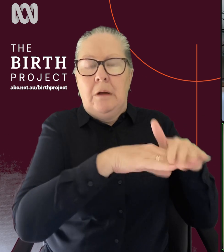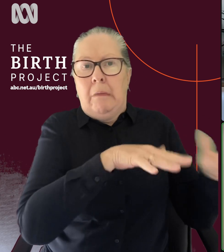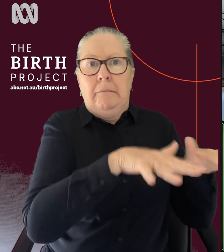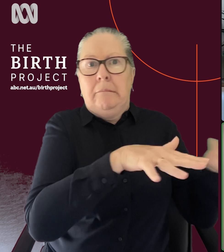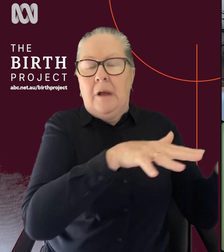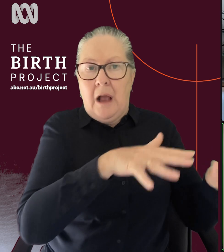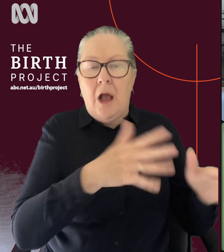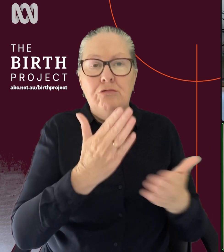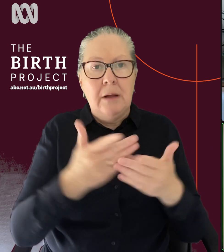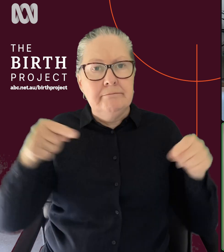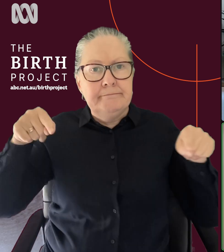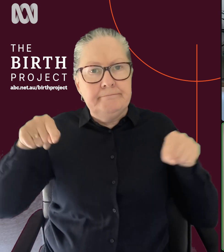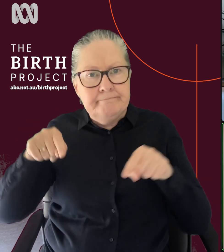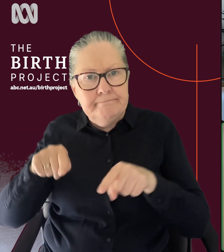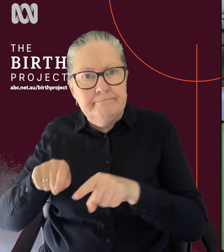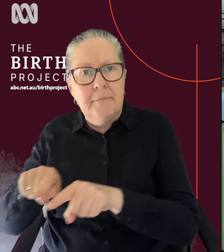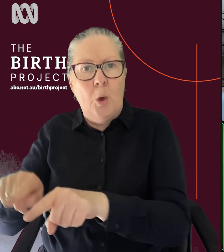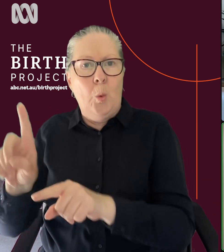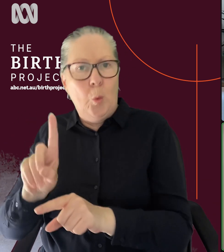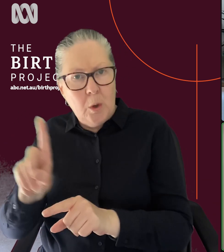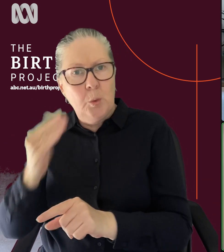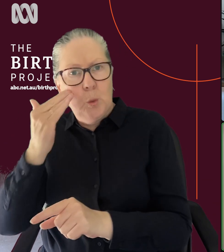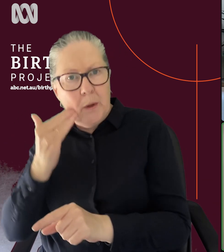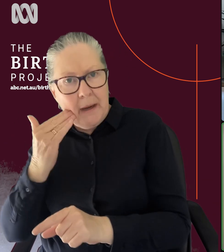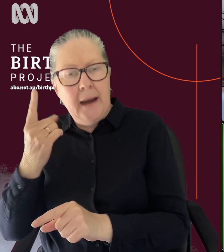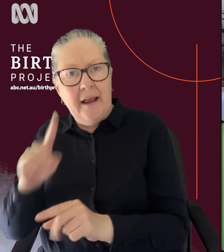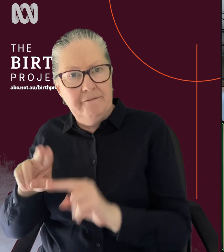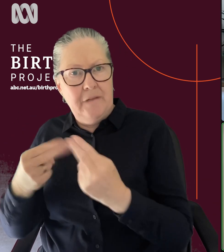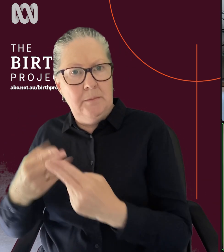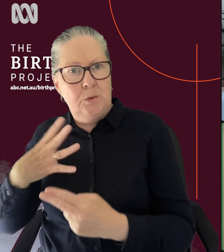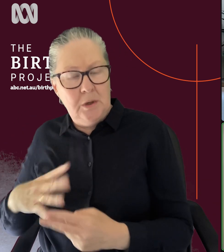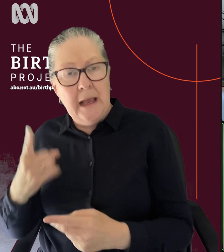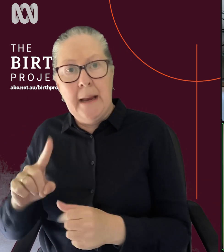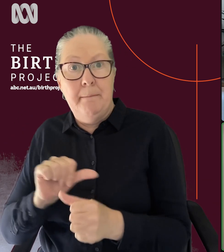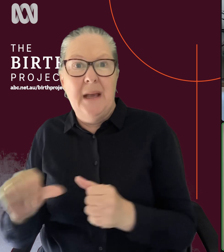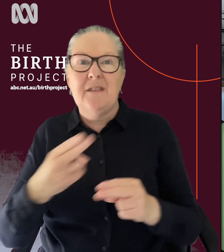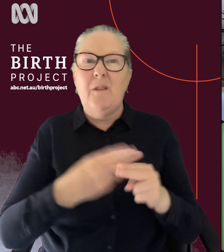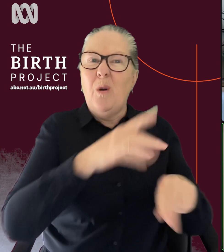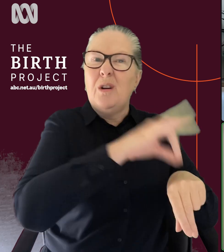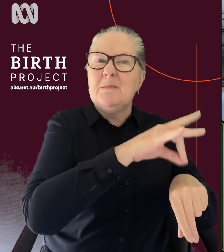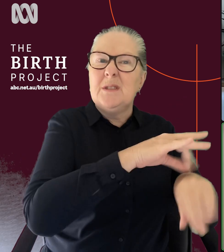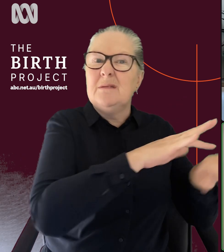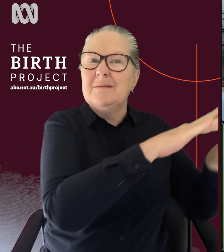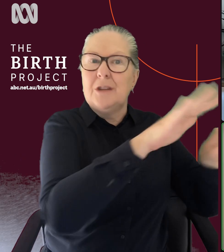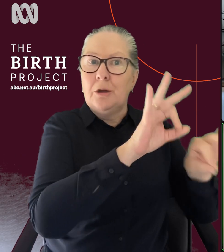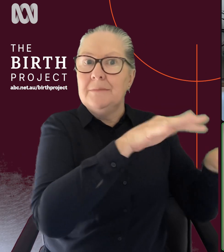really working in synergy of what women and their families want, and also what's best for the healthcare system. So we've also seen